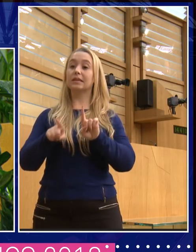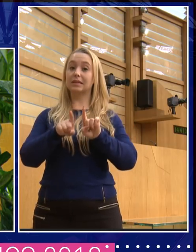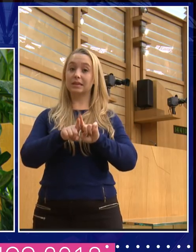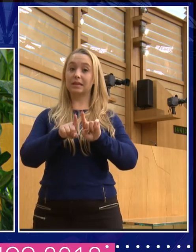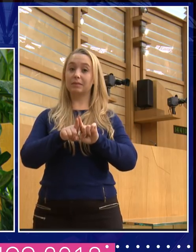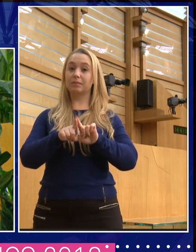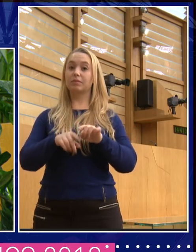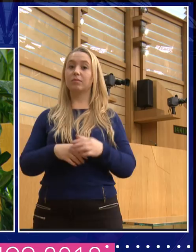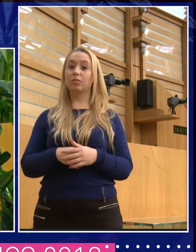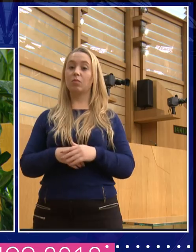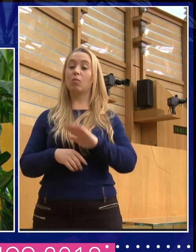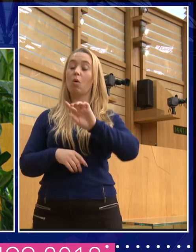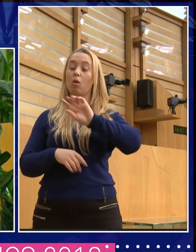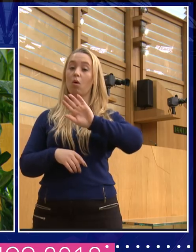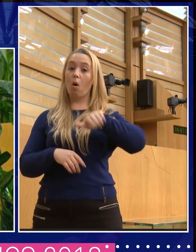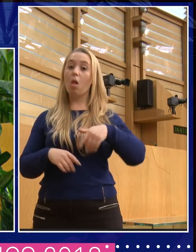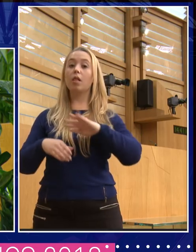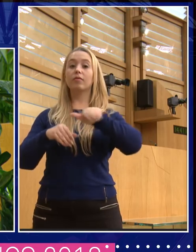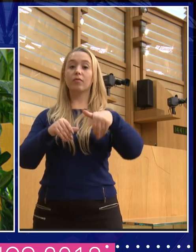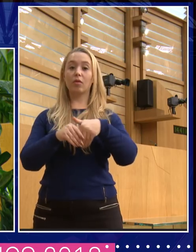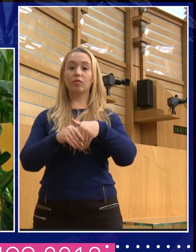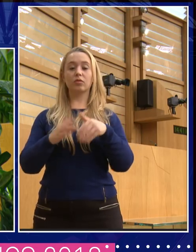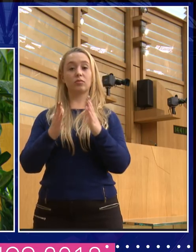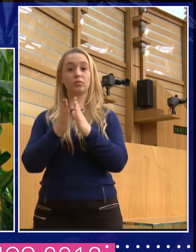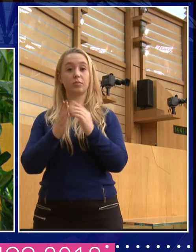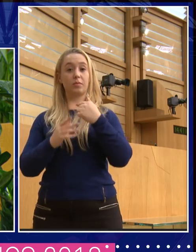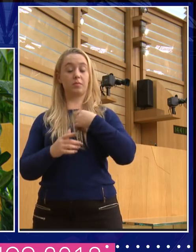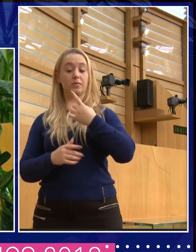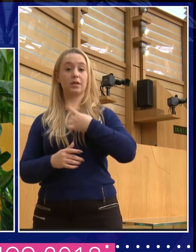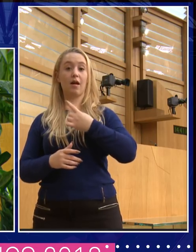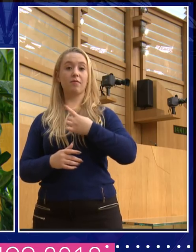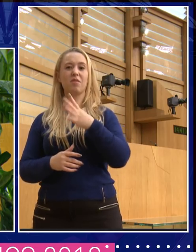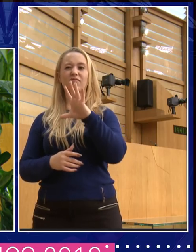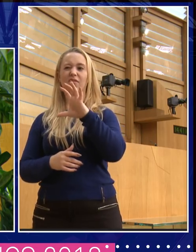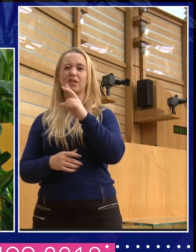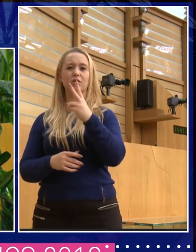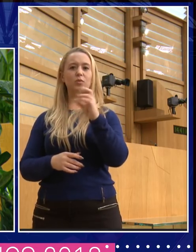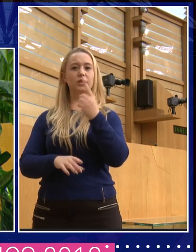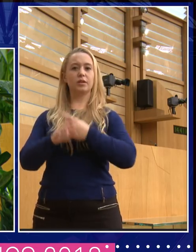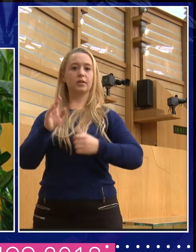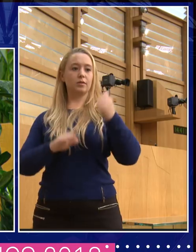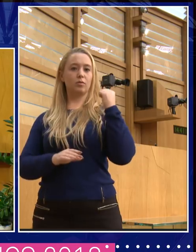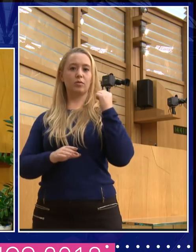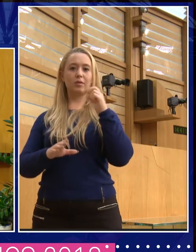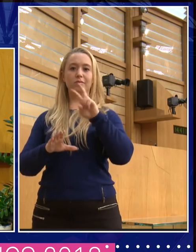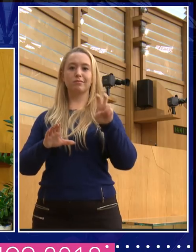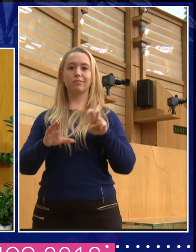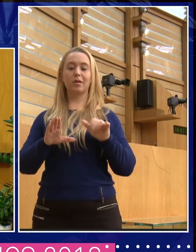15, 20 years ago, I was on a plane and there was that bit where the pilot speaks to you and